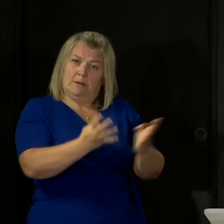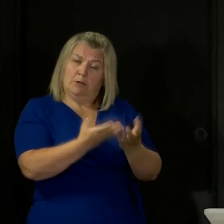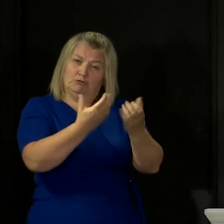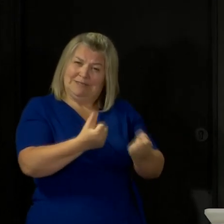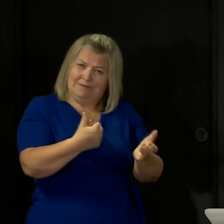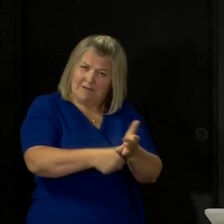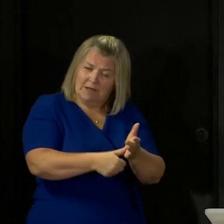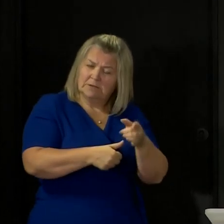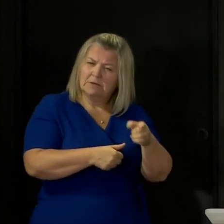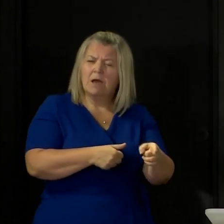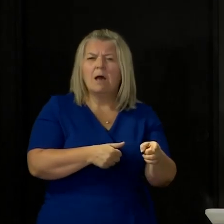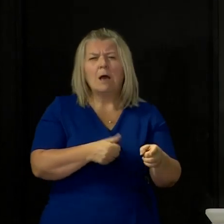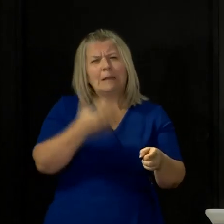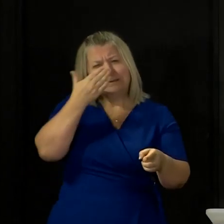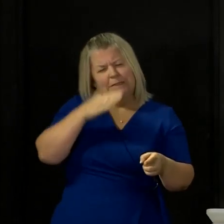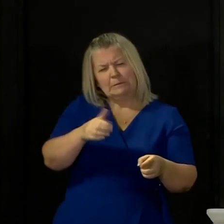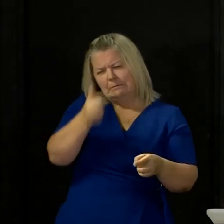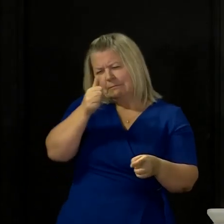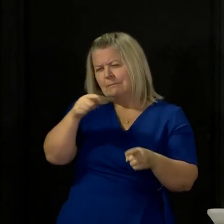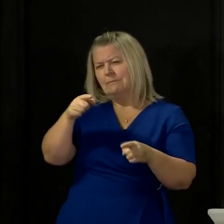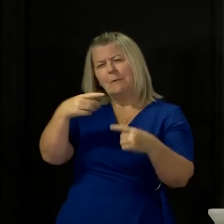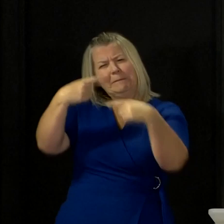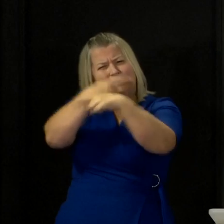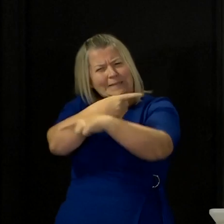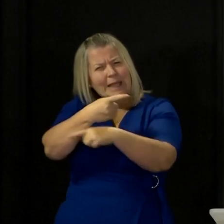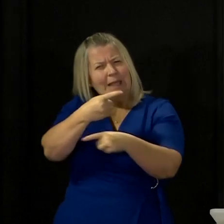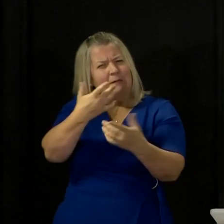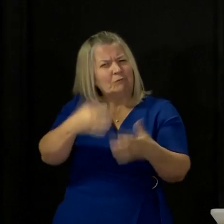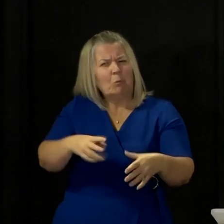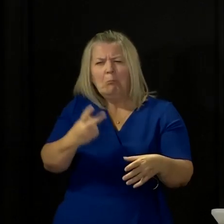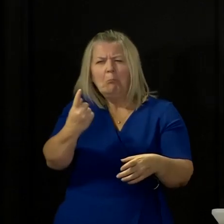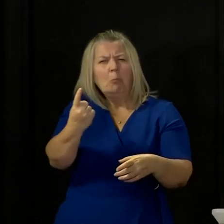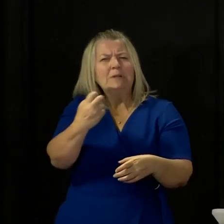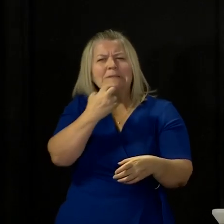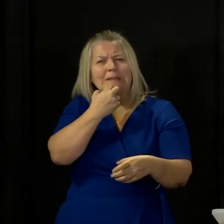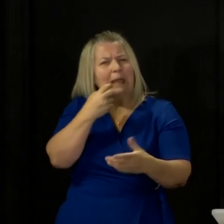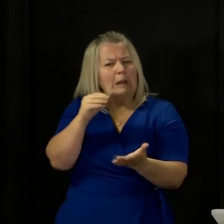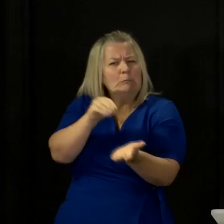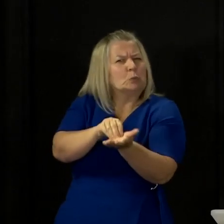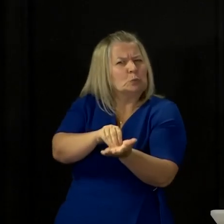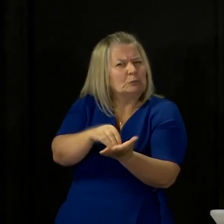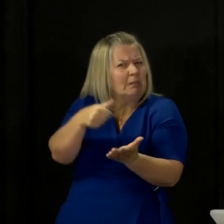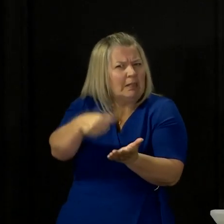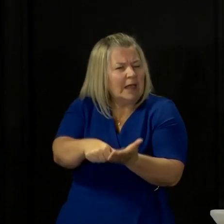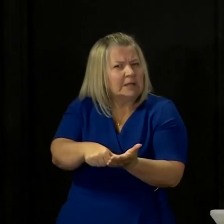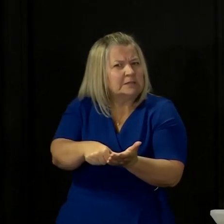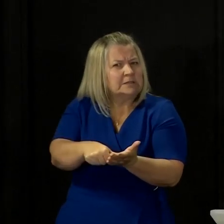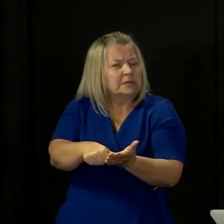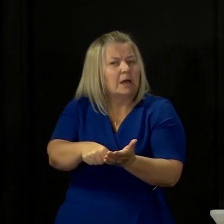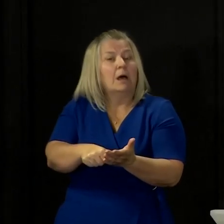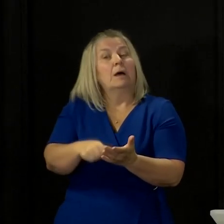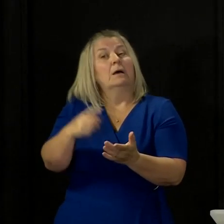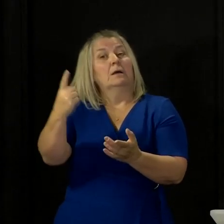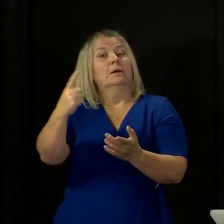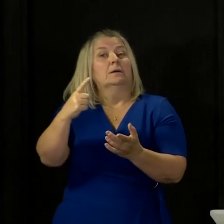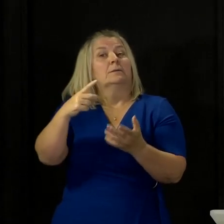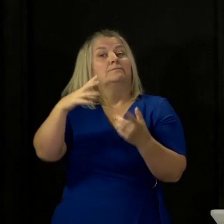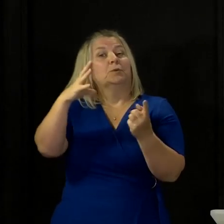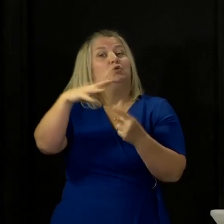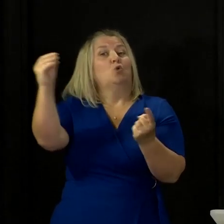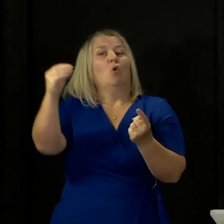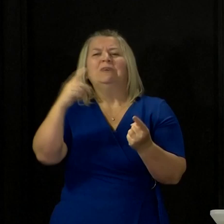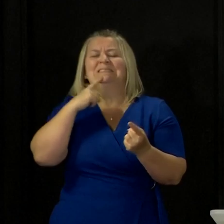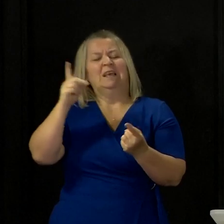Scottish Conservatives this morning have called for the Health Secretary to be sacked, saying this is just the latest of a